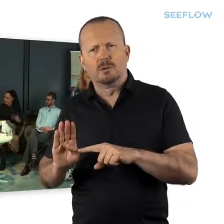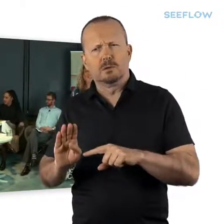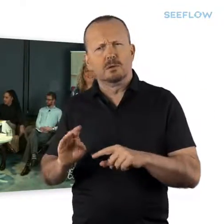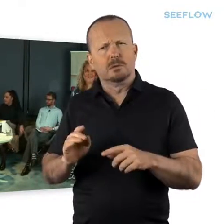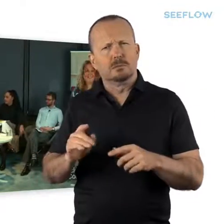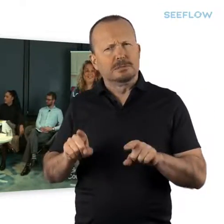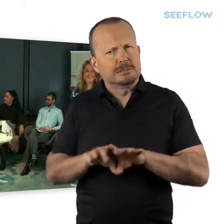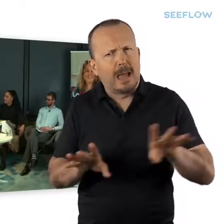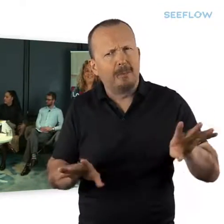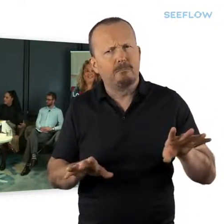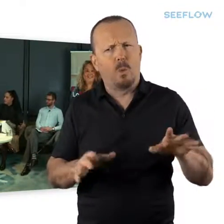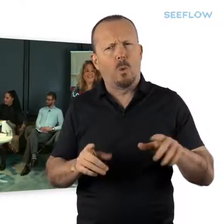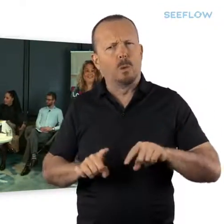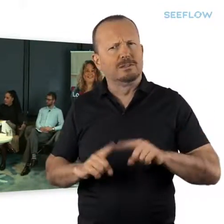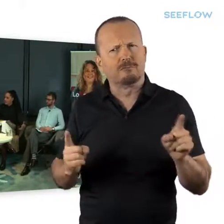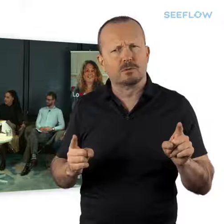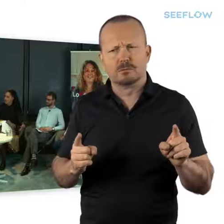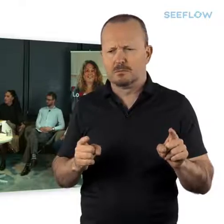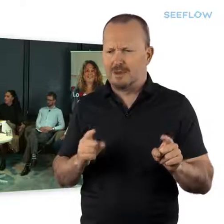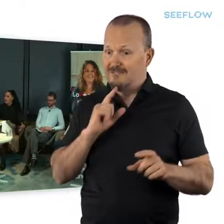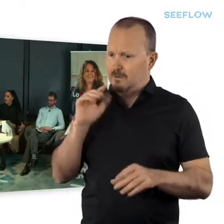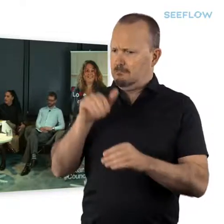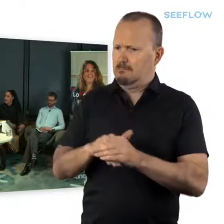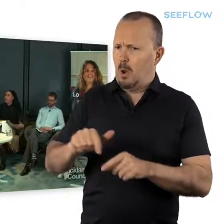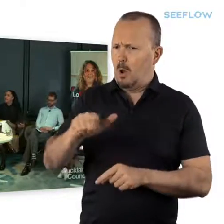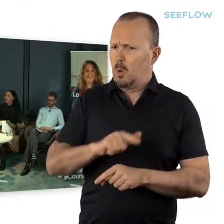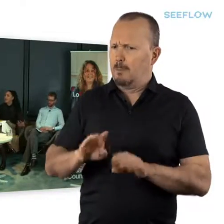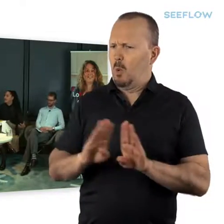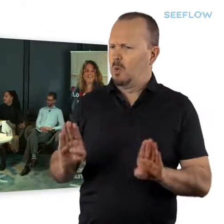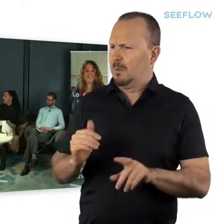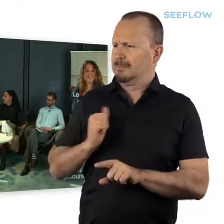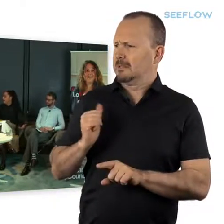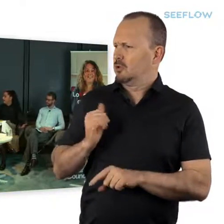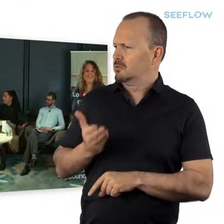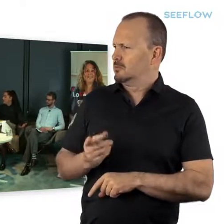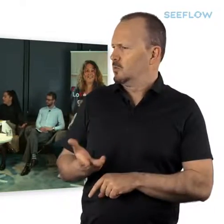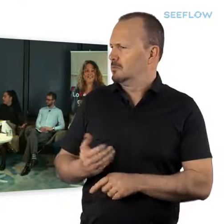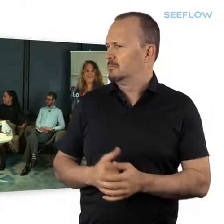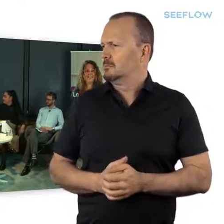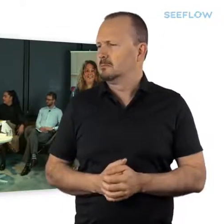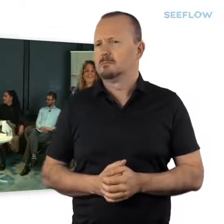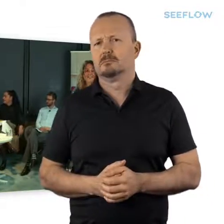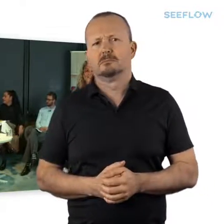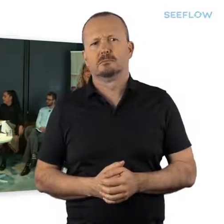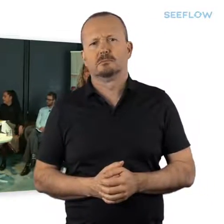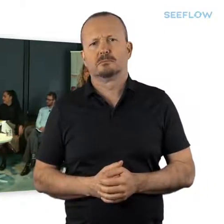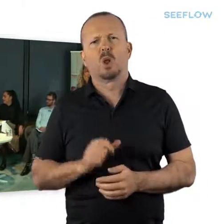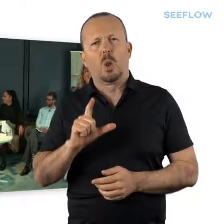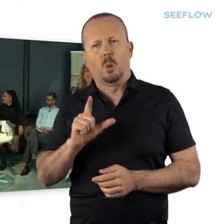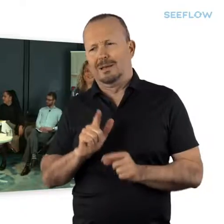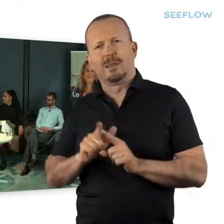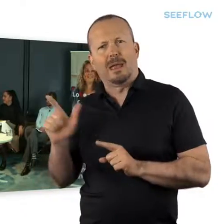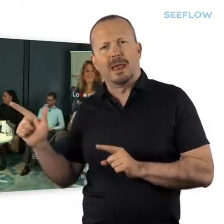people expect in terms of the responsibilities for delivering plans and priorities to their communities? Yeah, thanks,